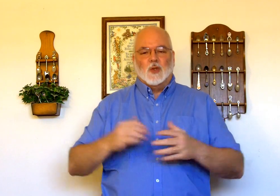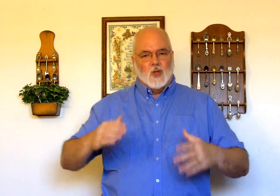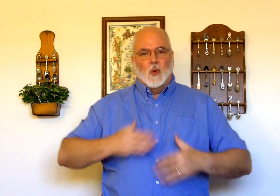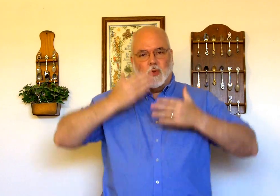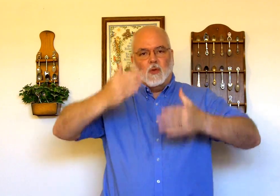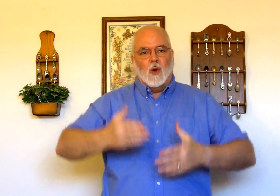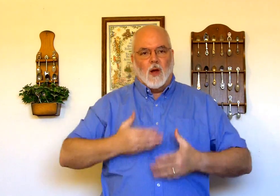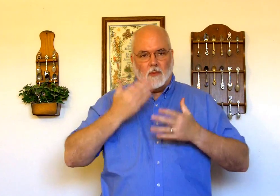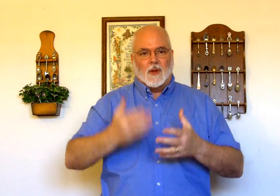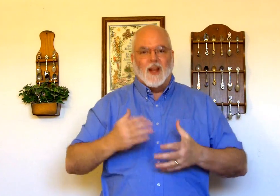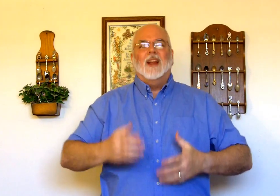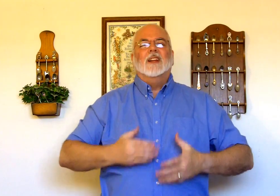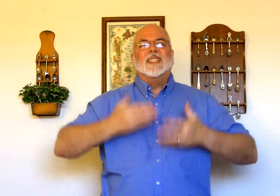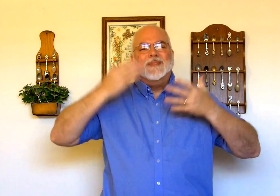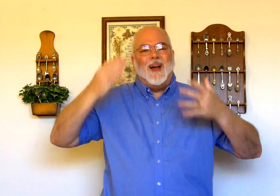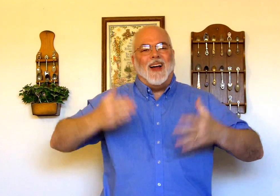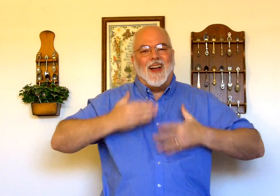don't throw up. Smile.